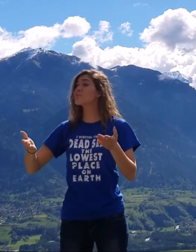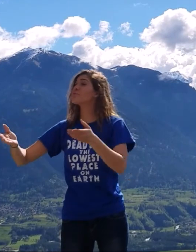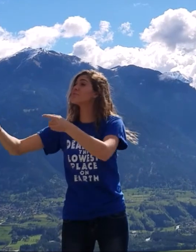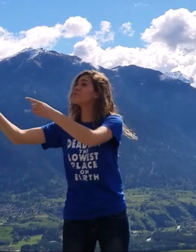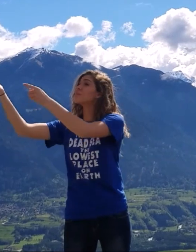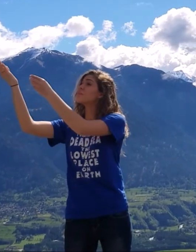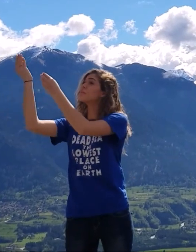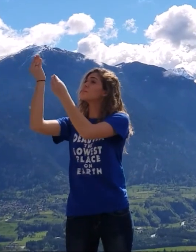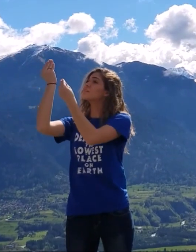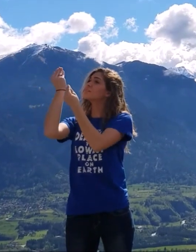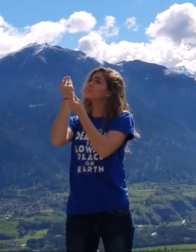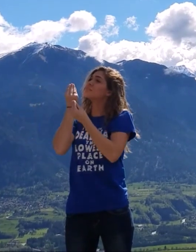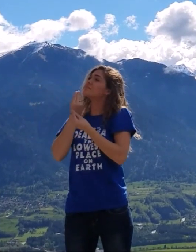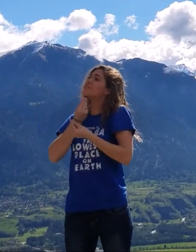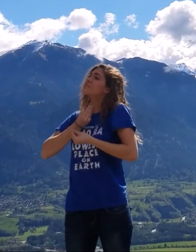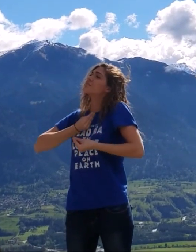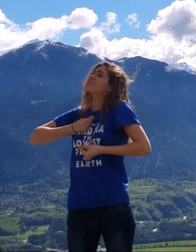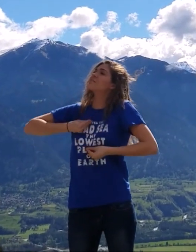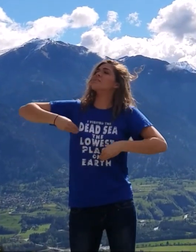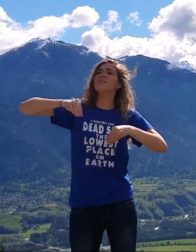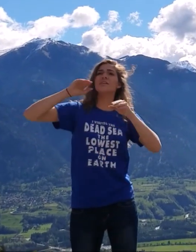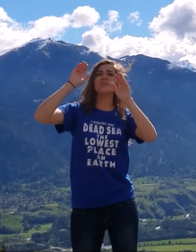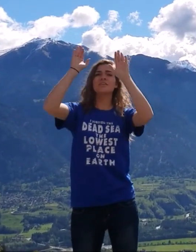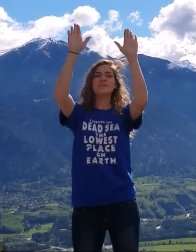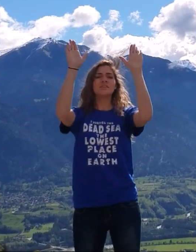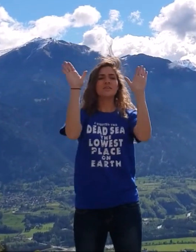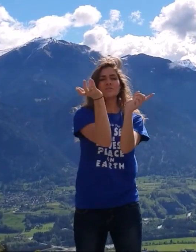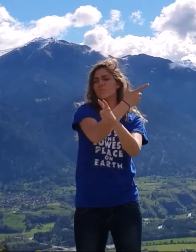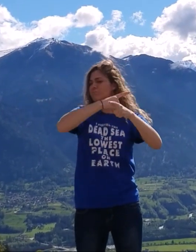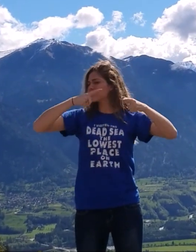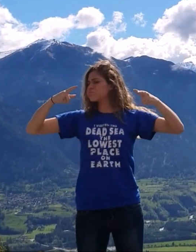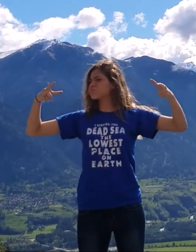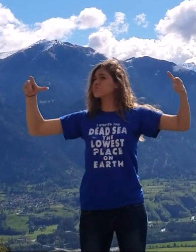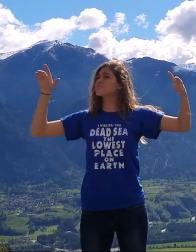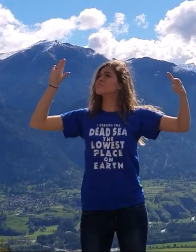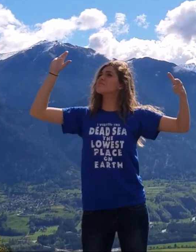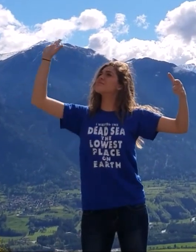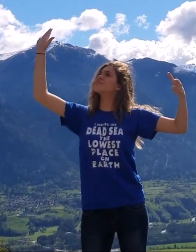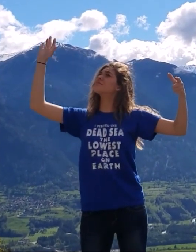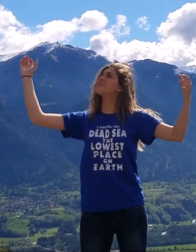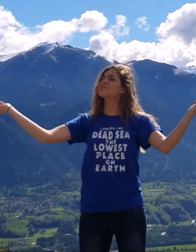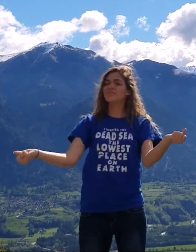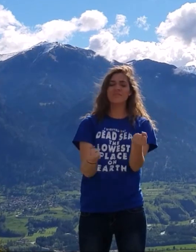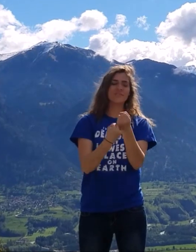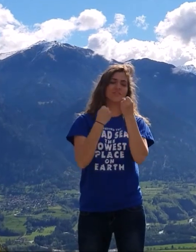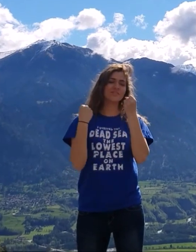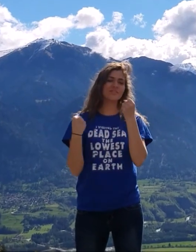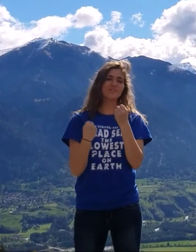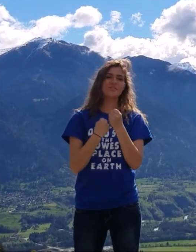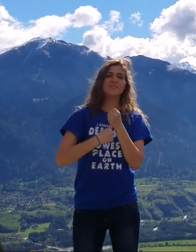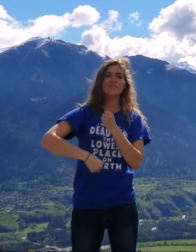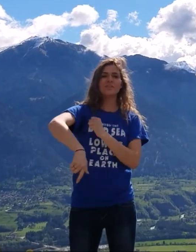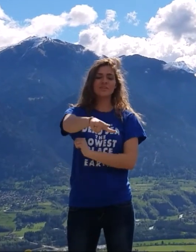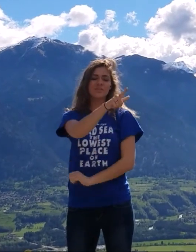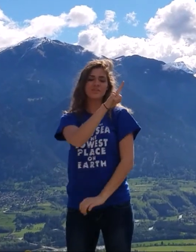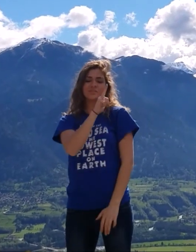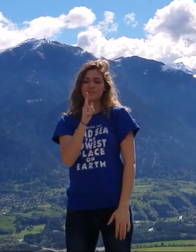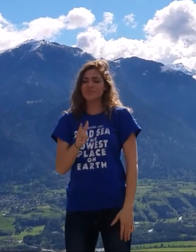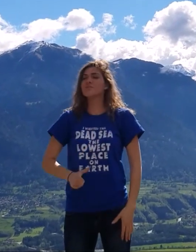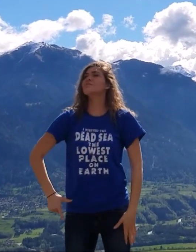provided Great is Thy faithfulness, Lord, unto